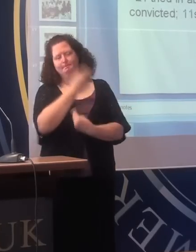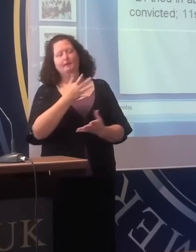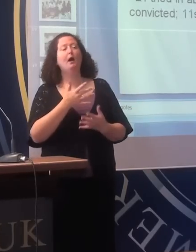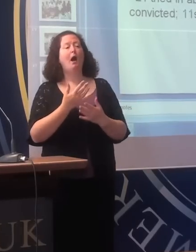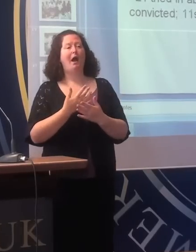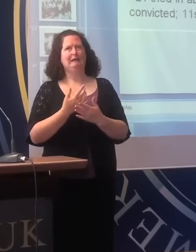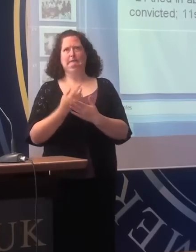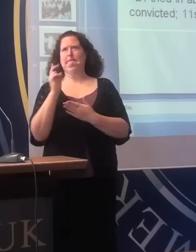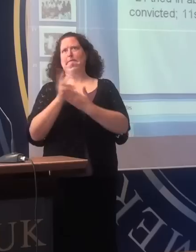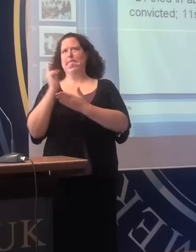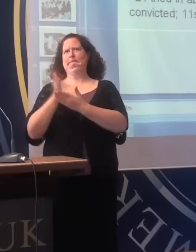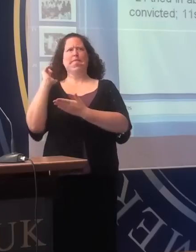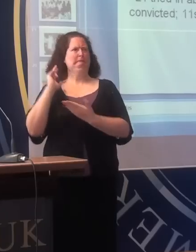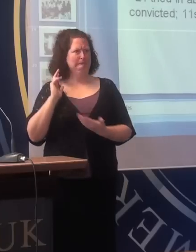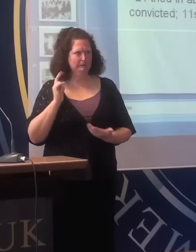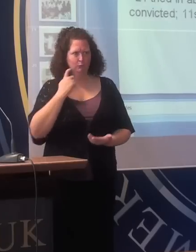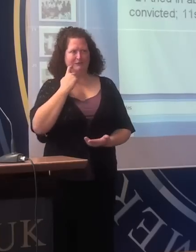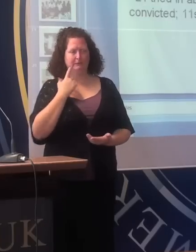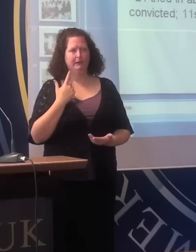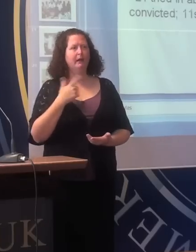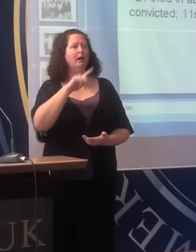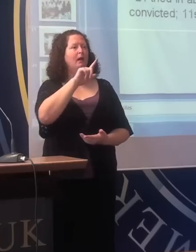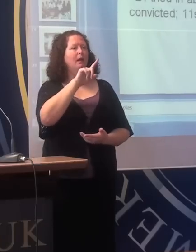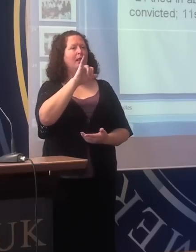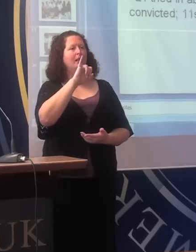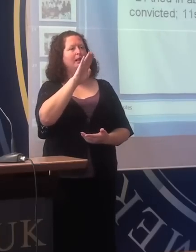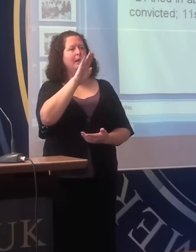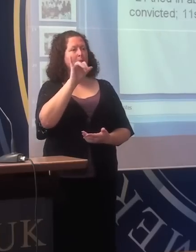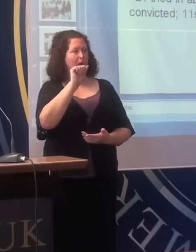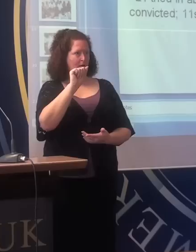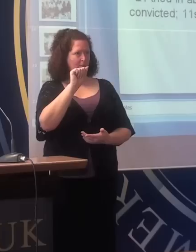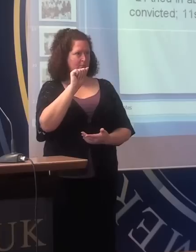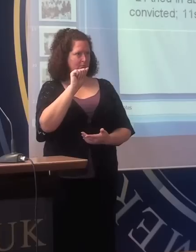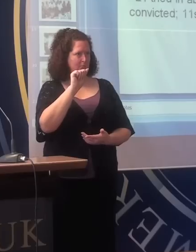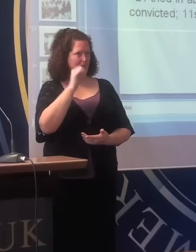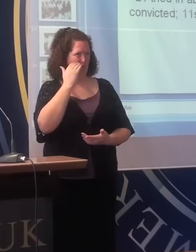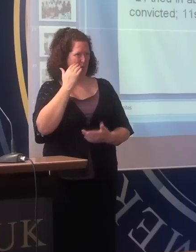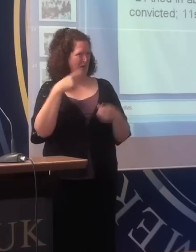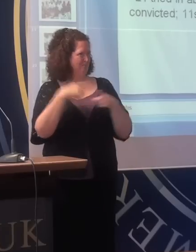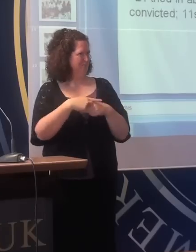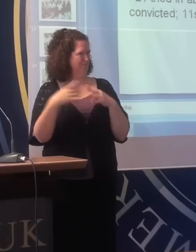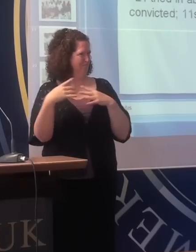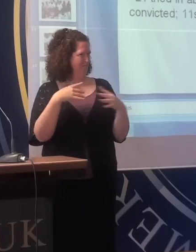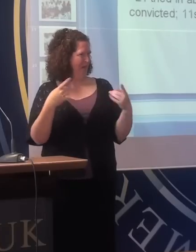in Libya, the conflict there,